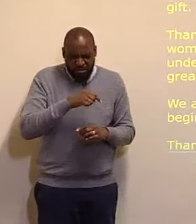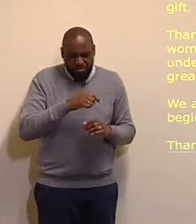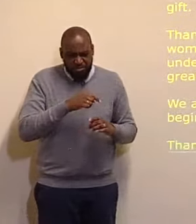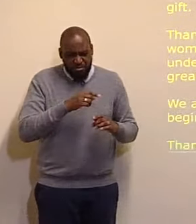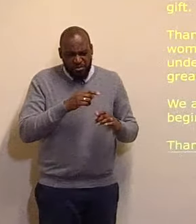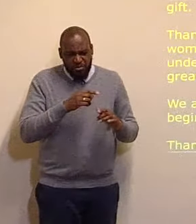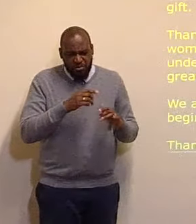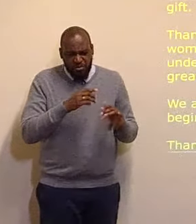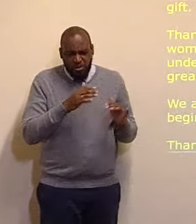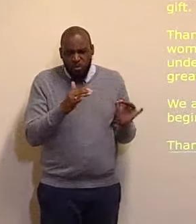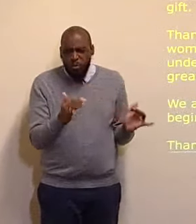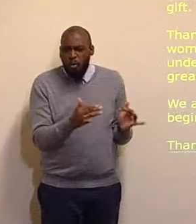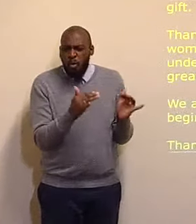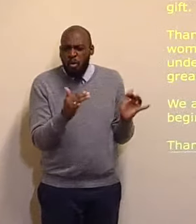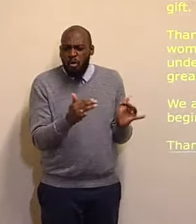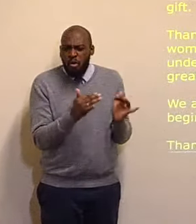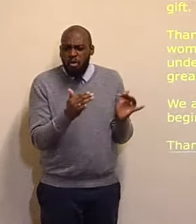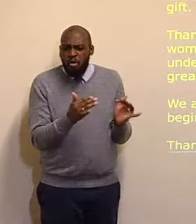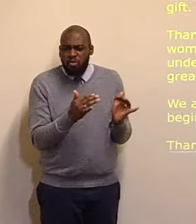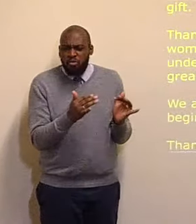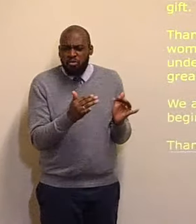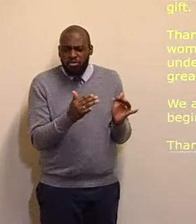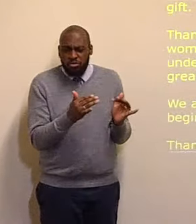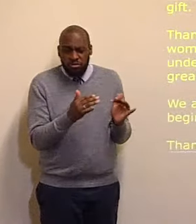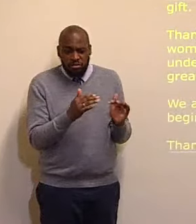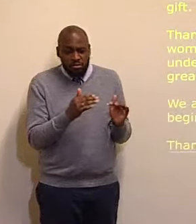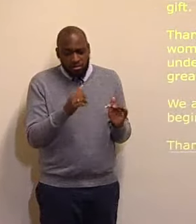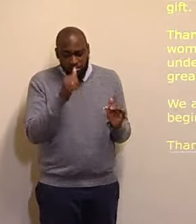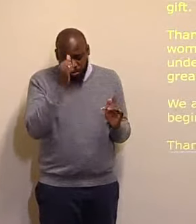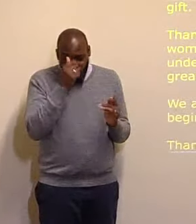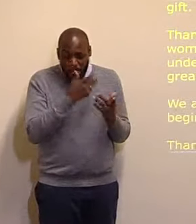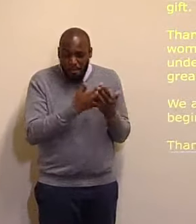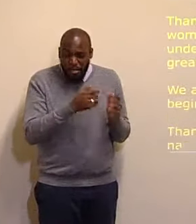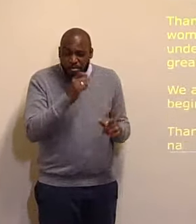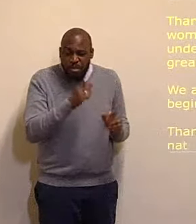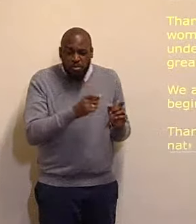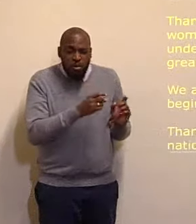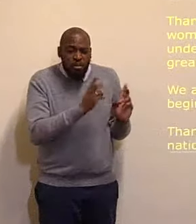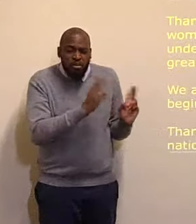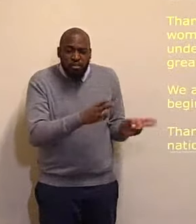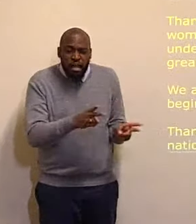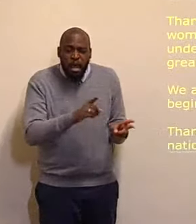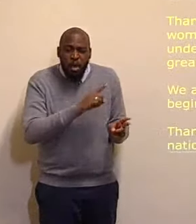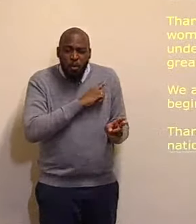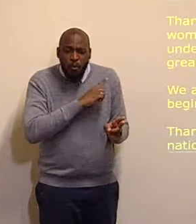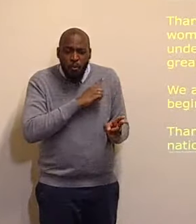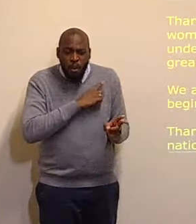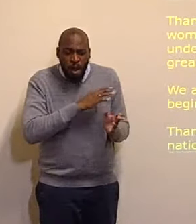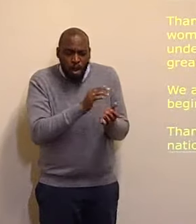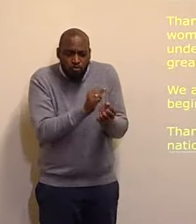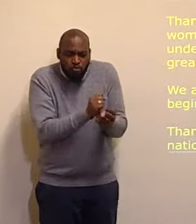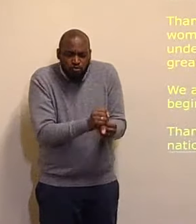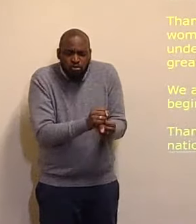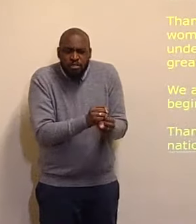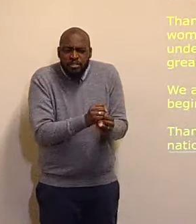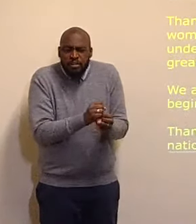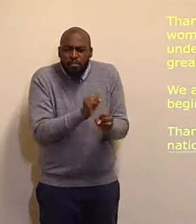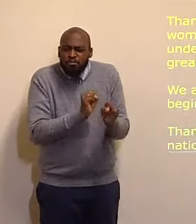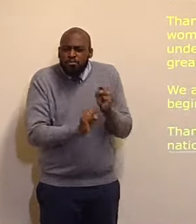sacrifice will never be forgotten. That we may also walk in their steps, to remember how